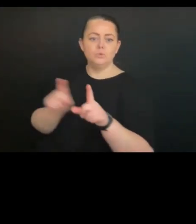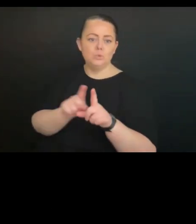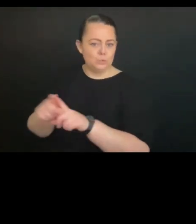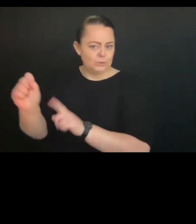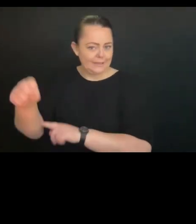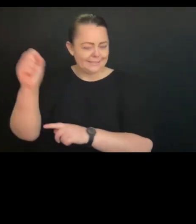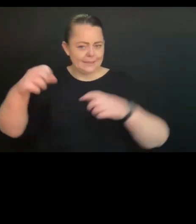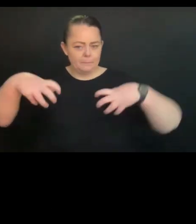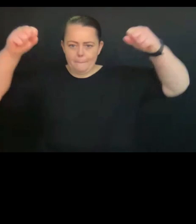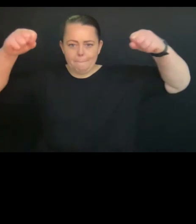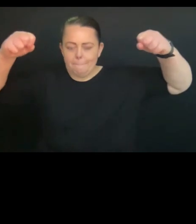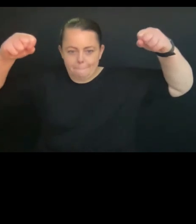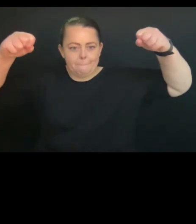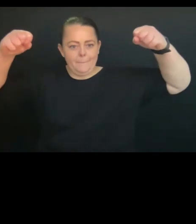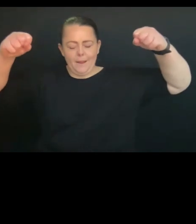One second.